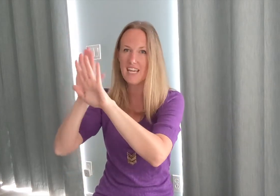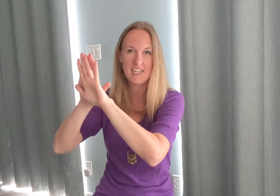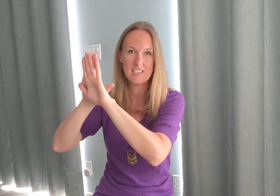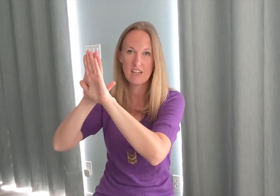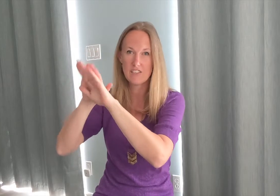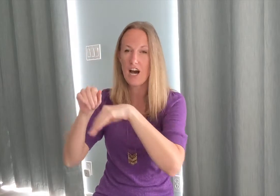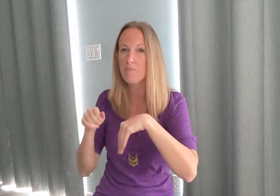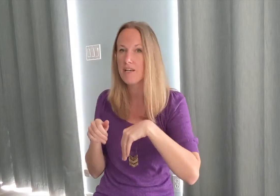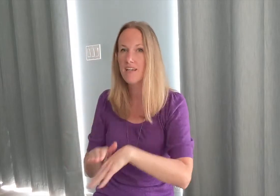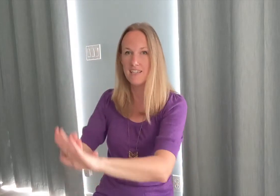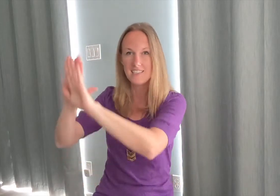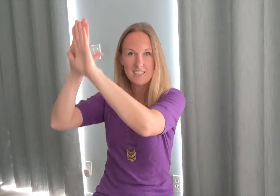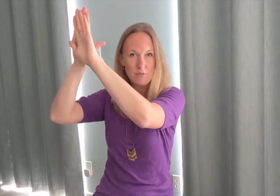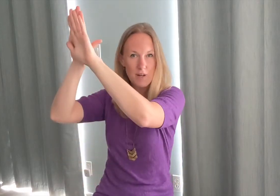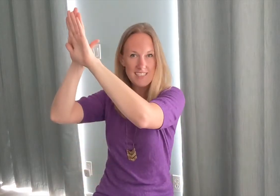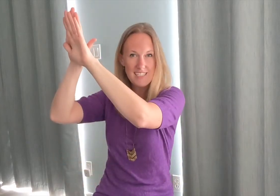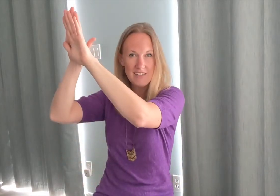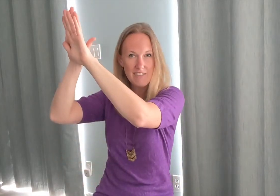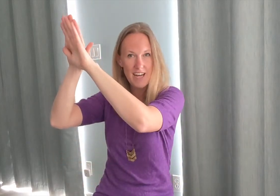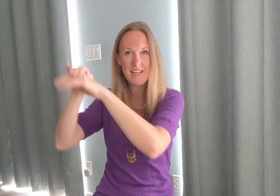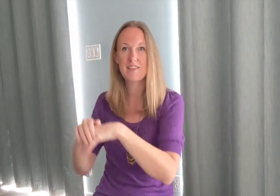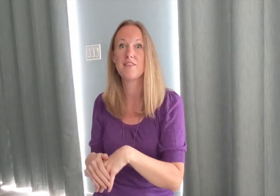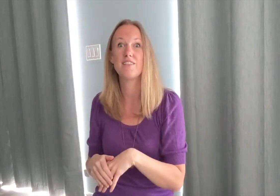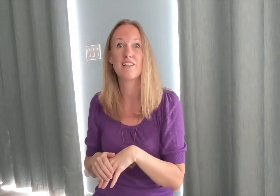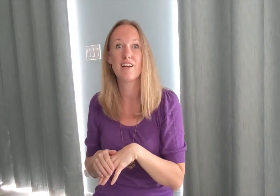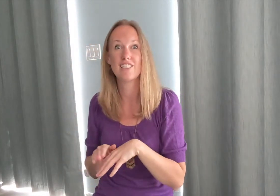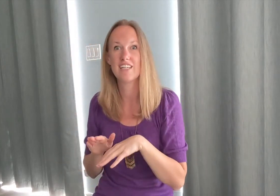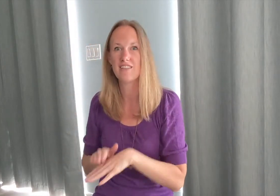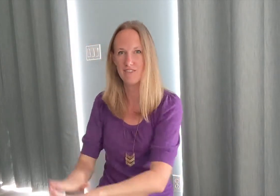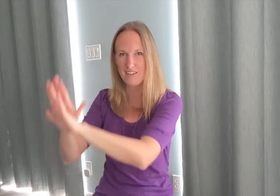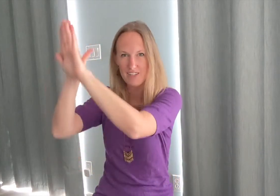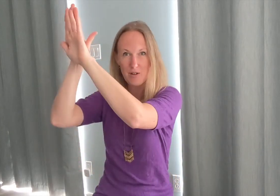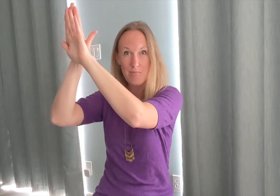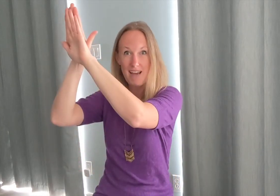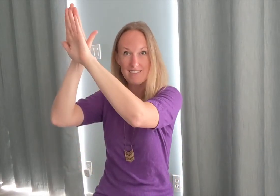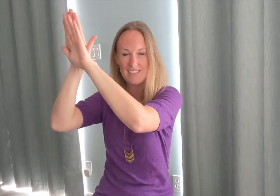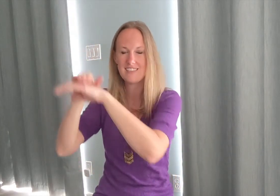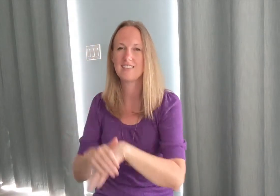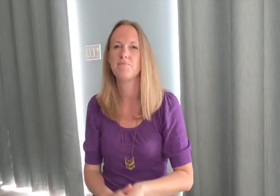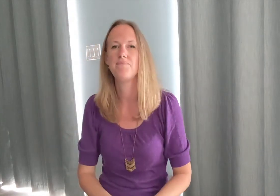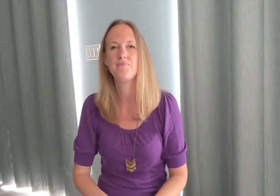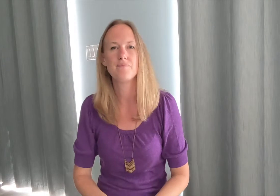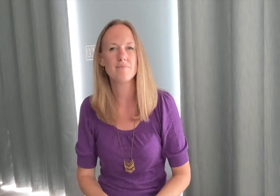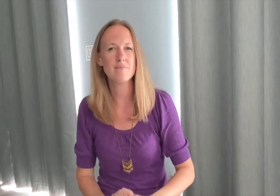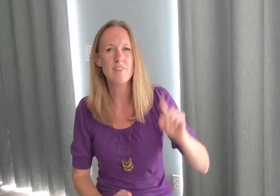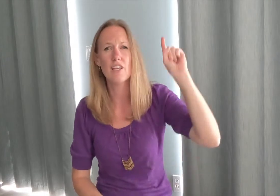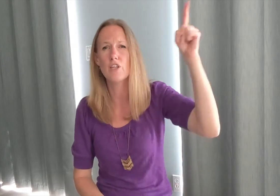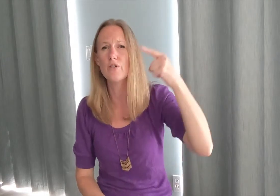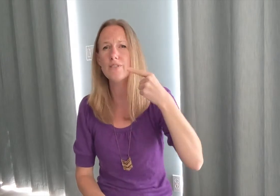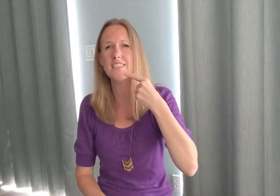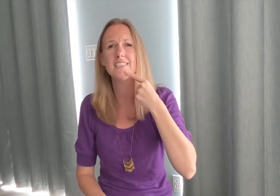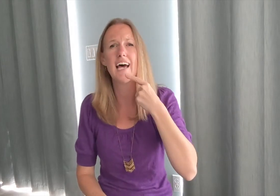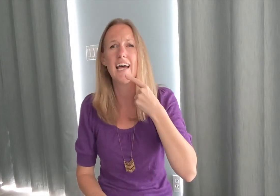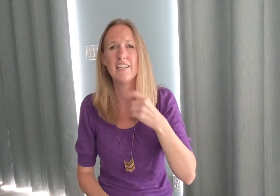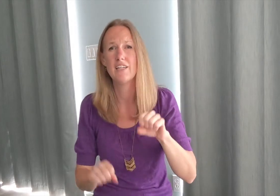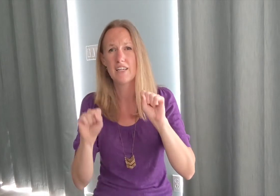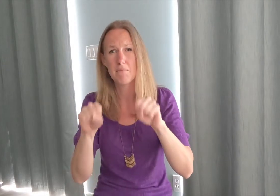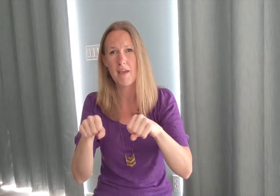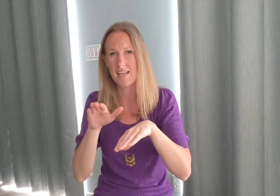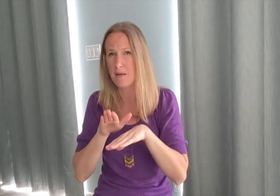hand is on top just want to signifying there's a large hill in front of you mountains you said make the